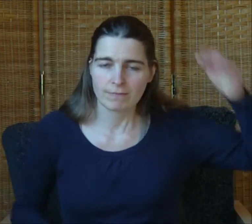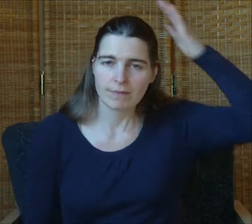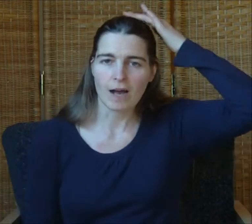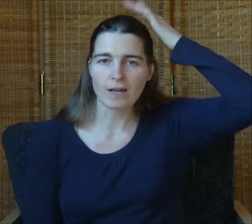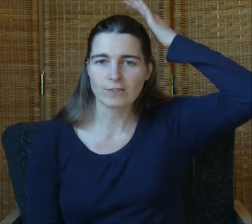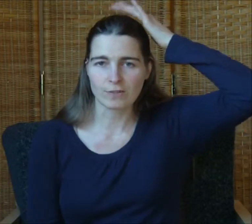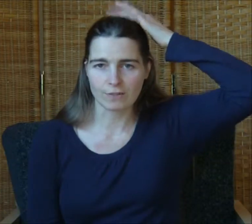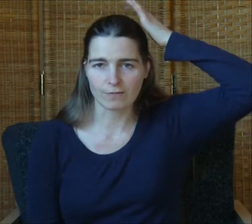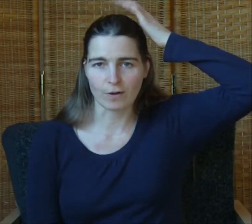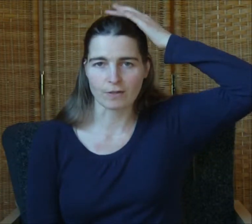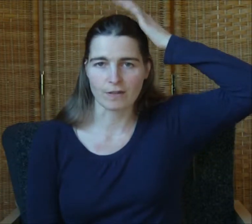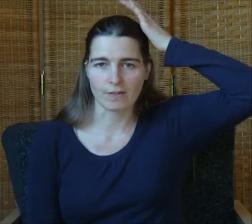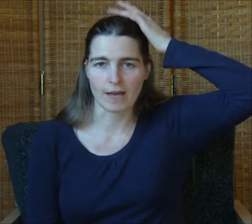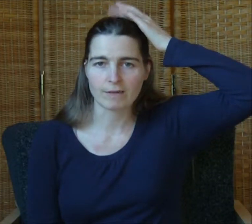I choose to focus on now.